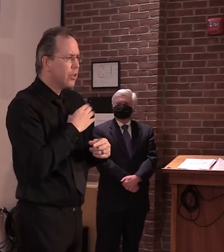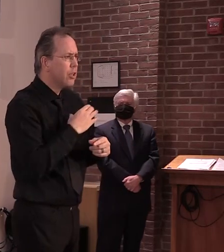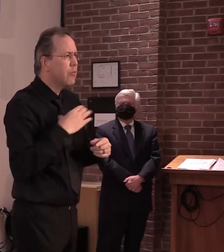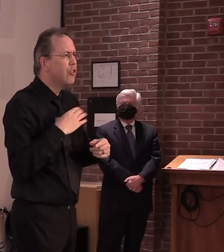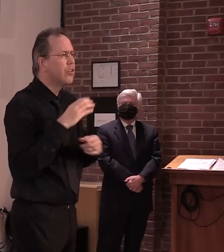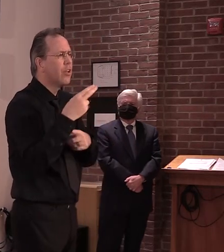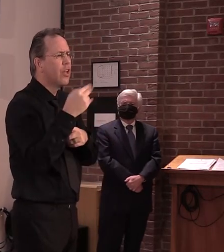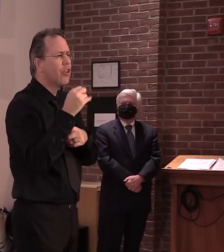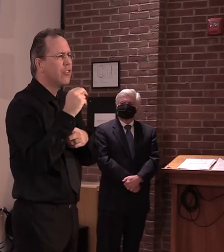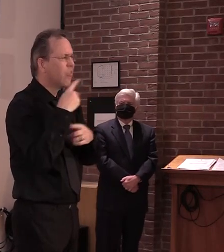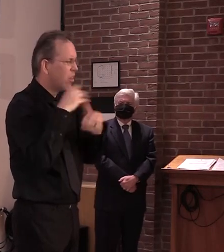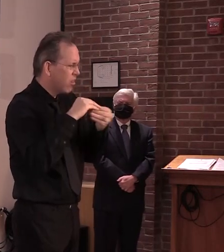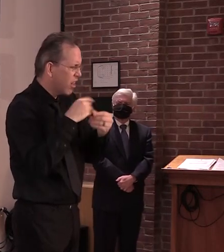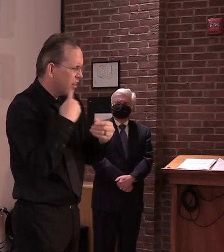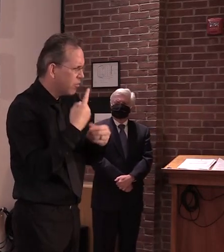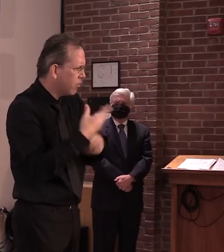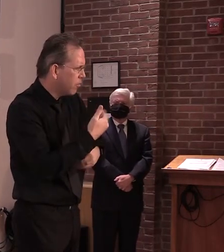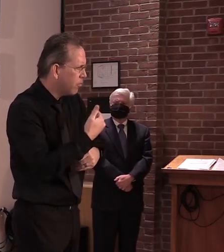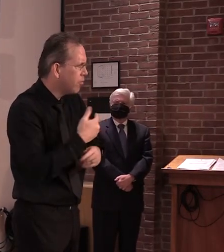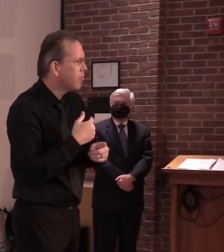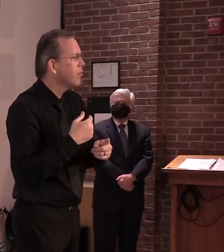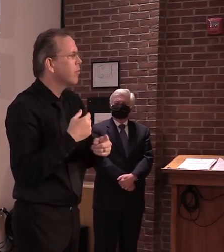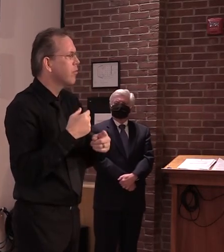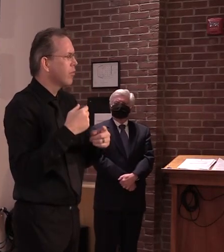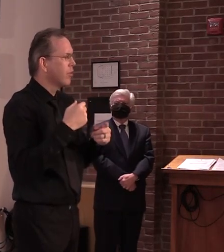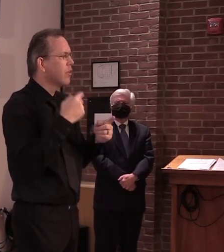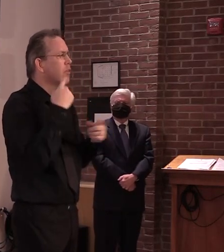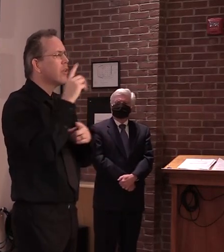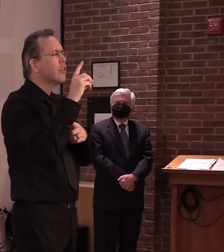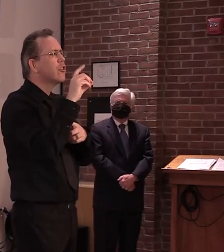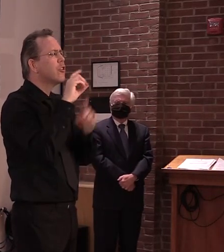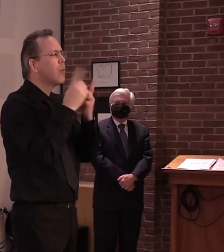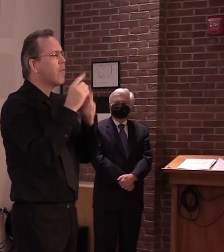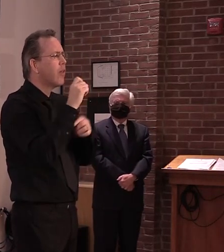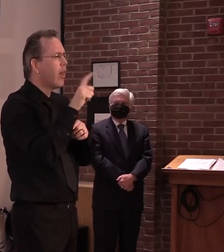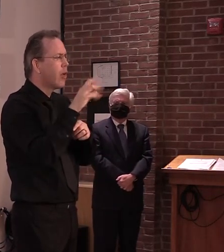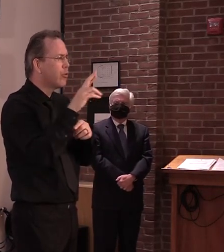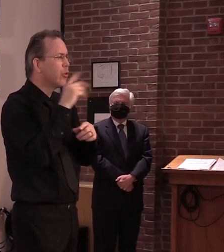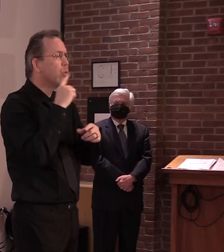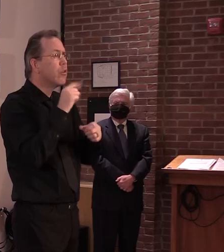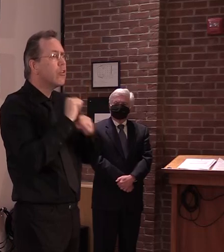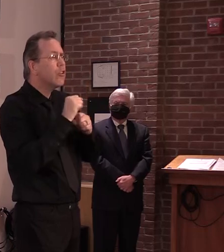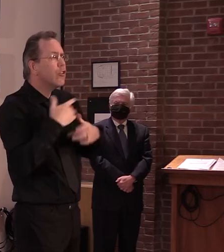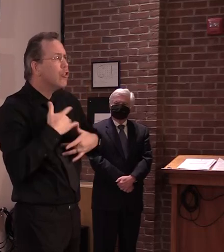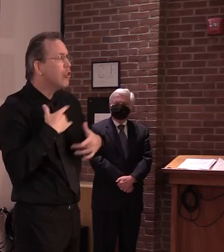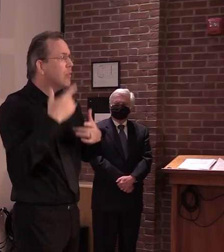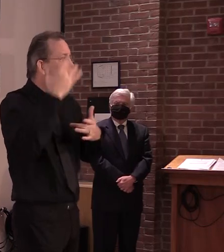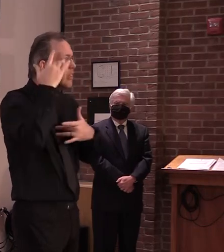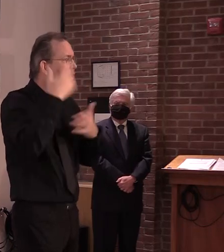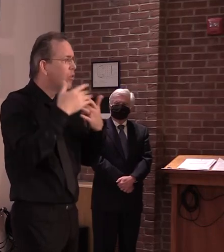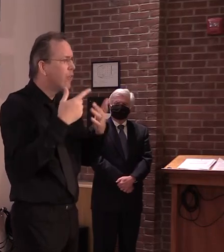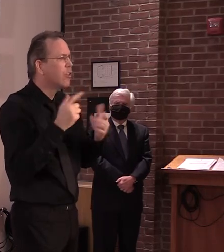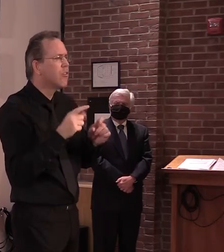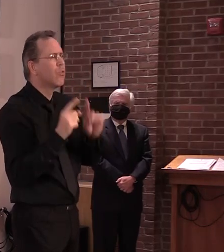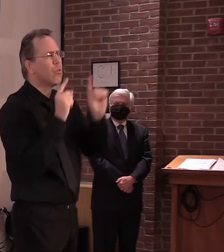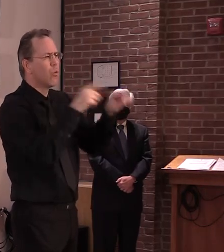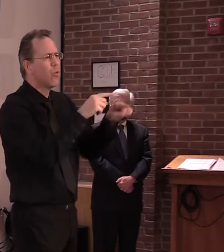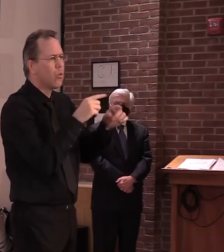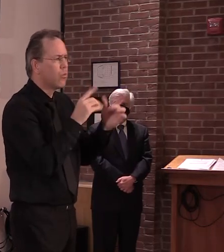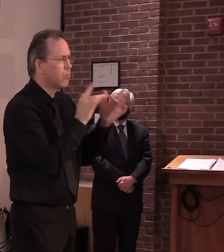chronic conditions that would prevent them from going back into work, they could continue to stay